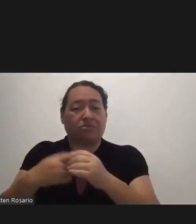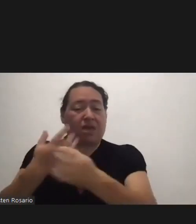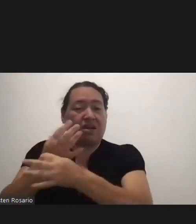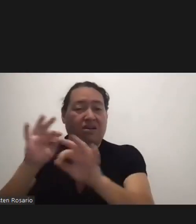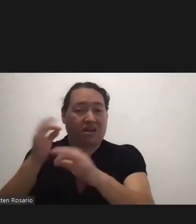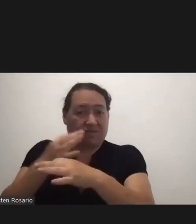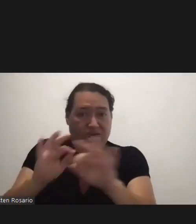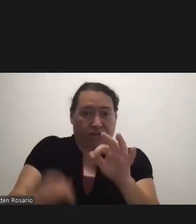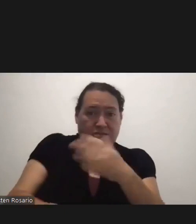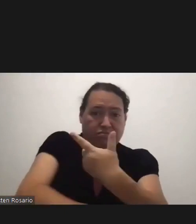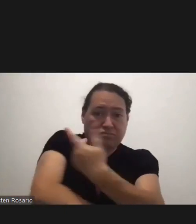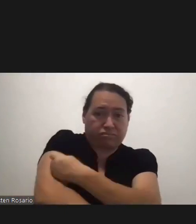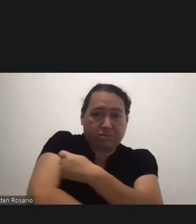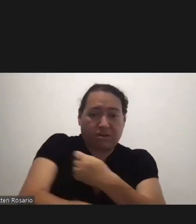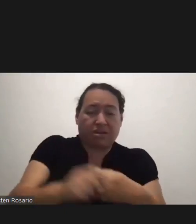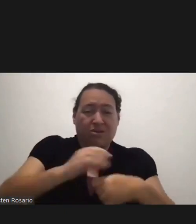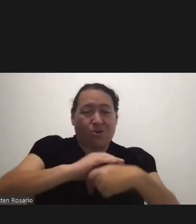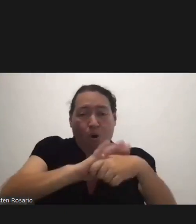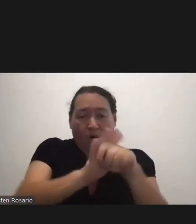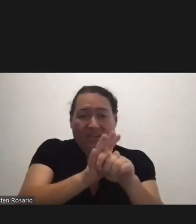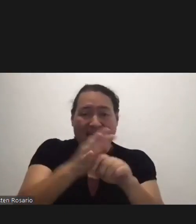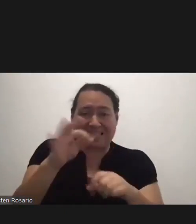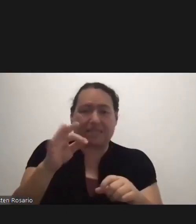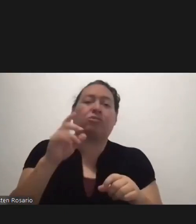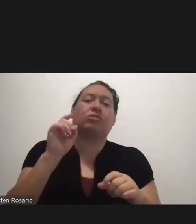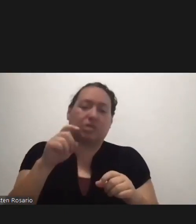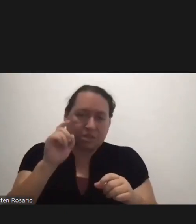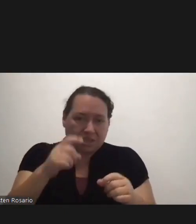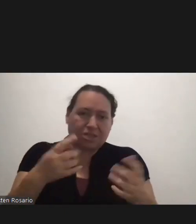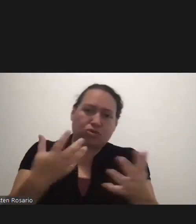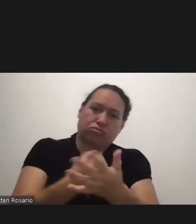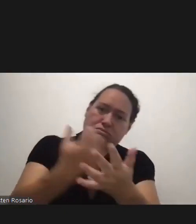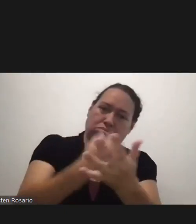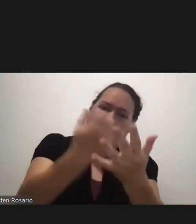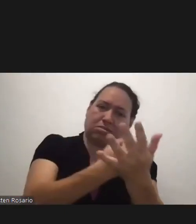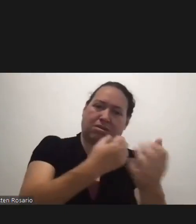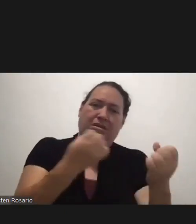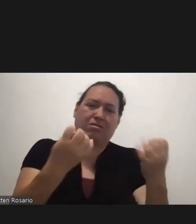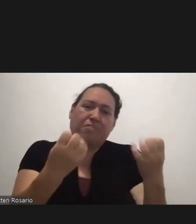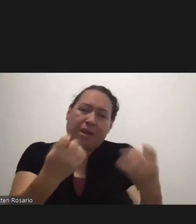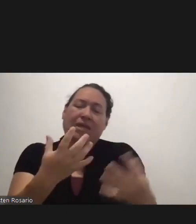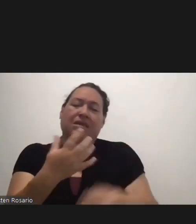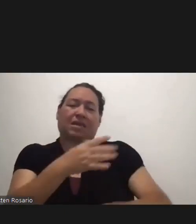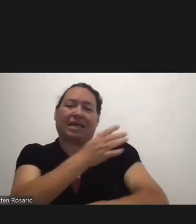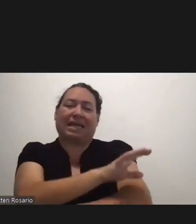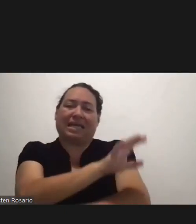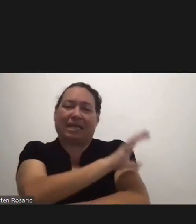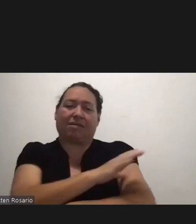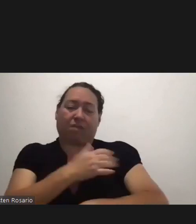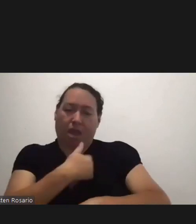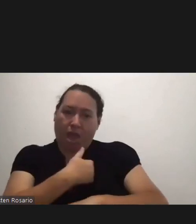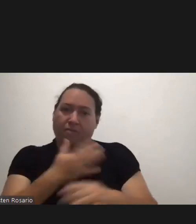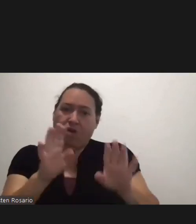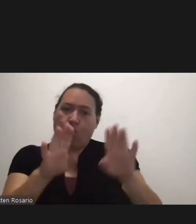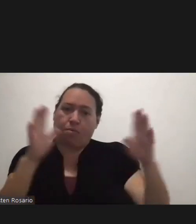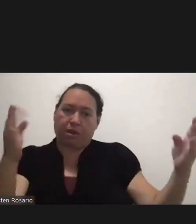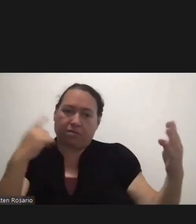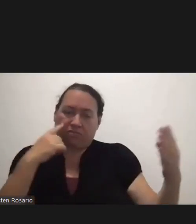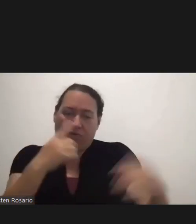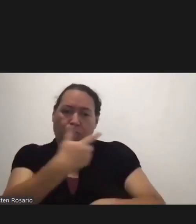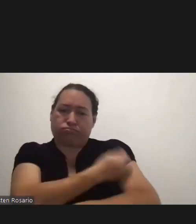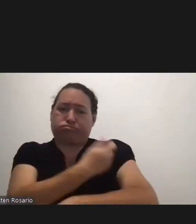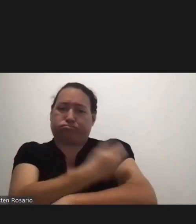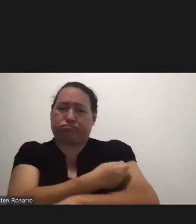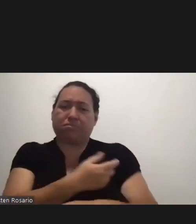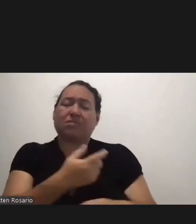vaccine I ask that you take advantage Of the many vaccination clinics island-wide We continue to